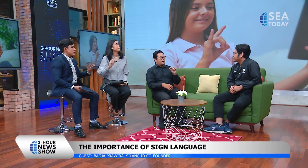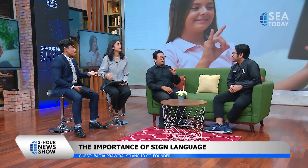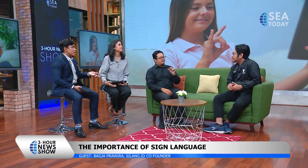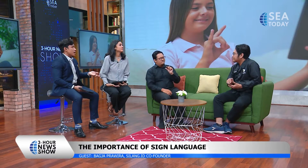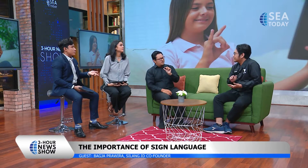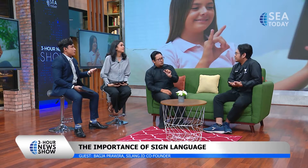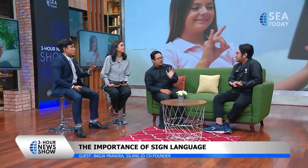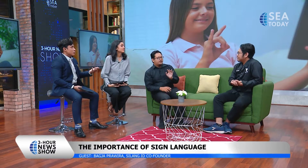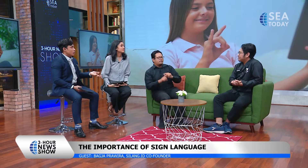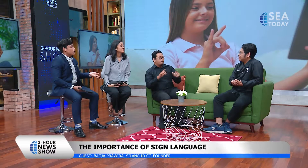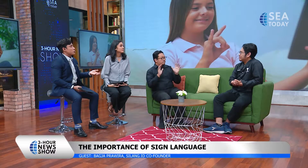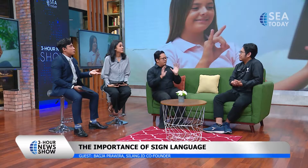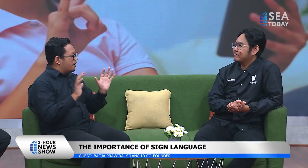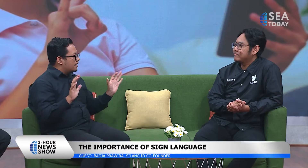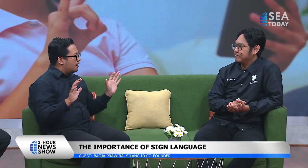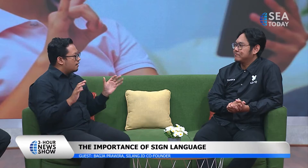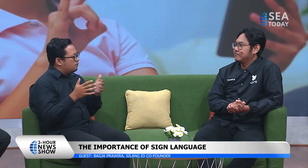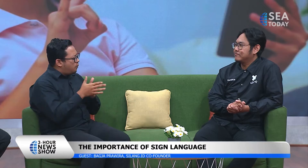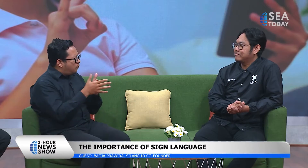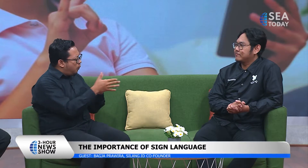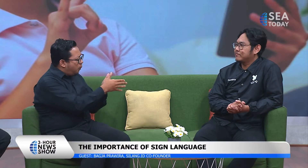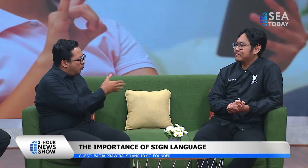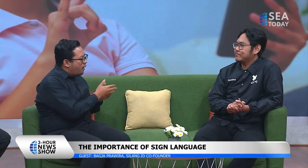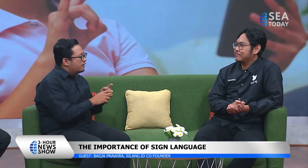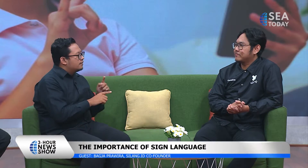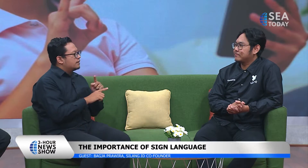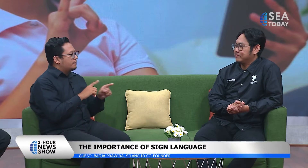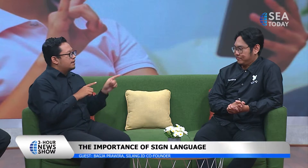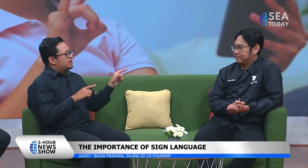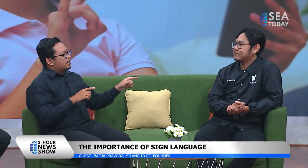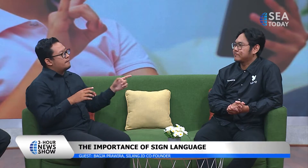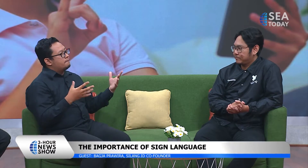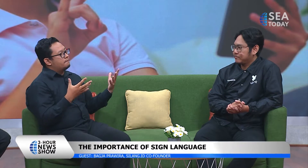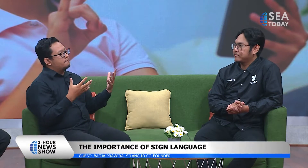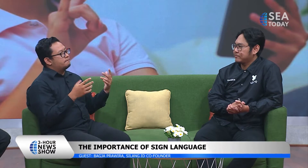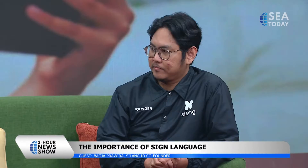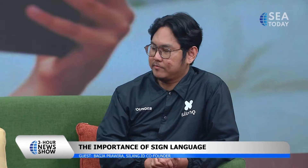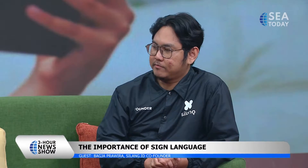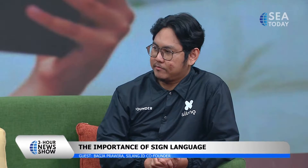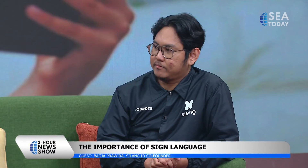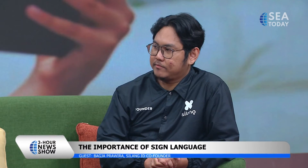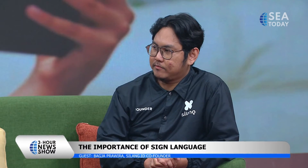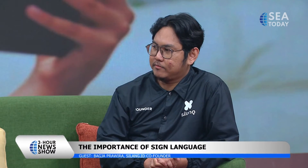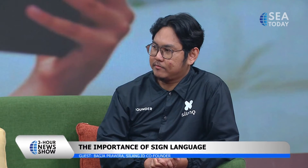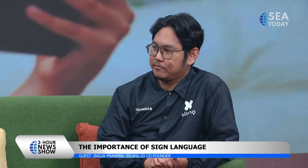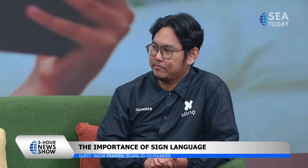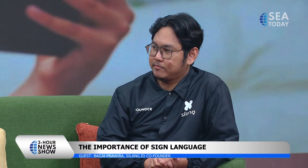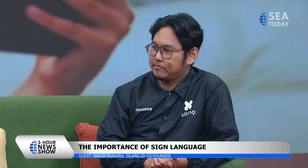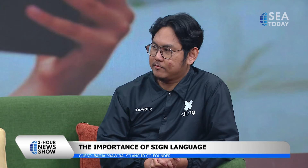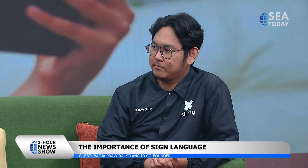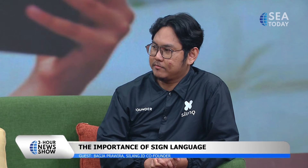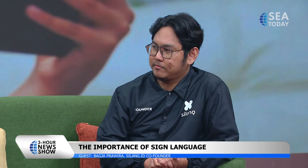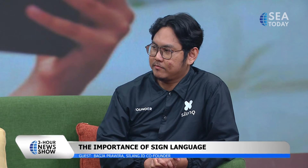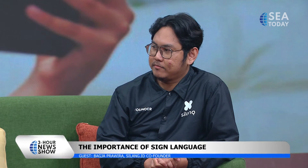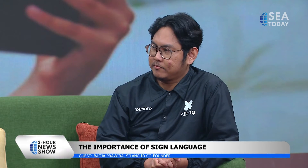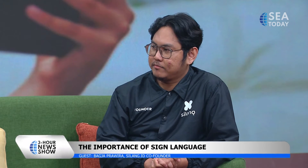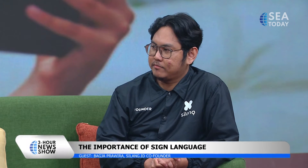meantime you also work and develop something to be used for deaf community how is it